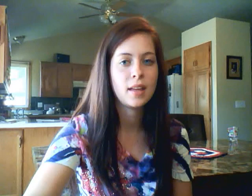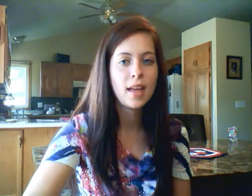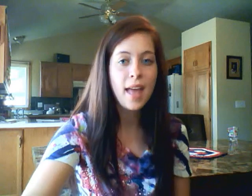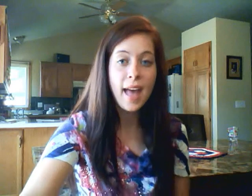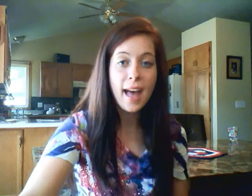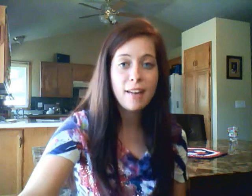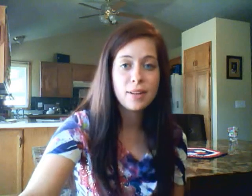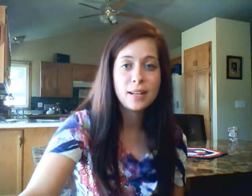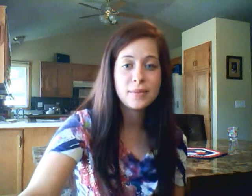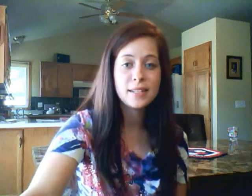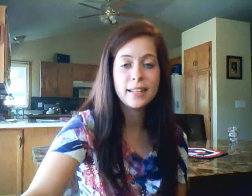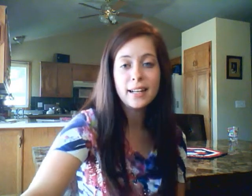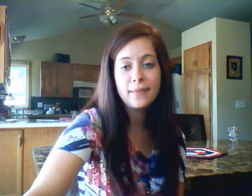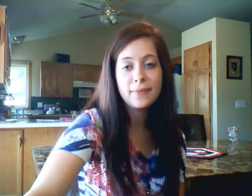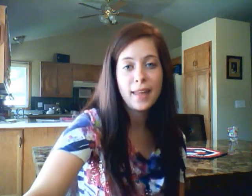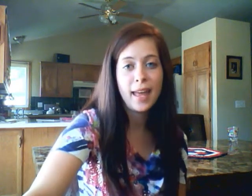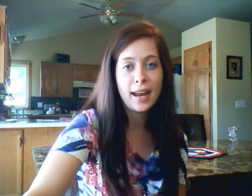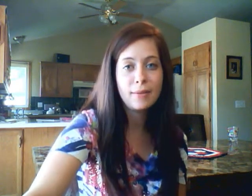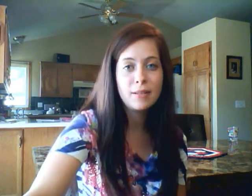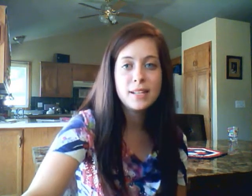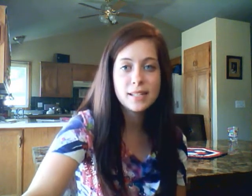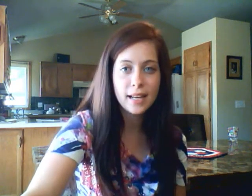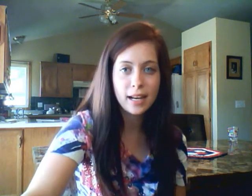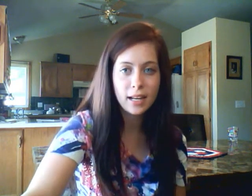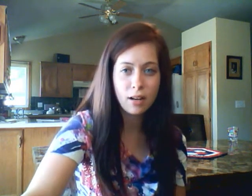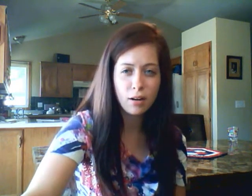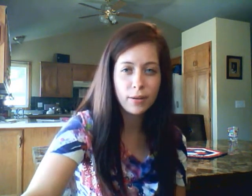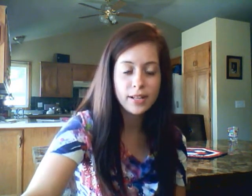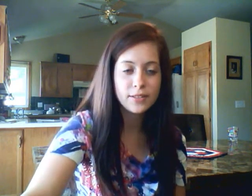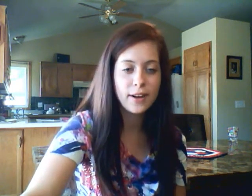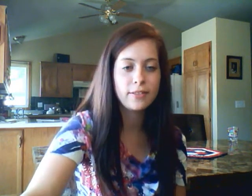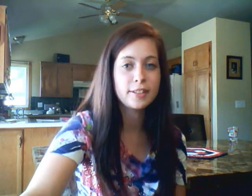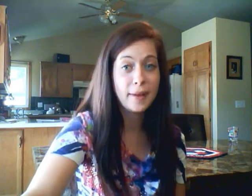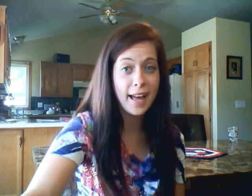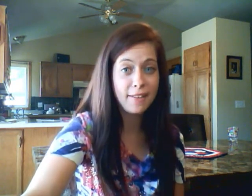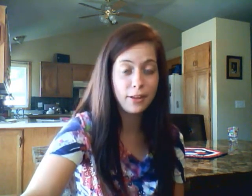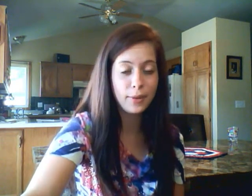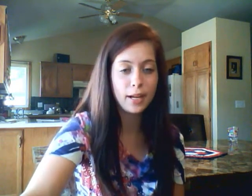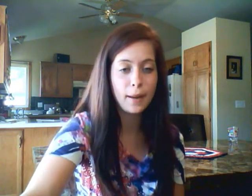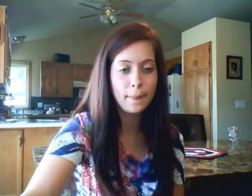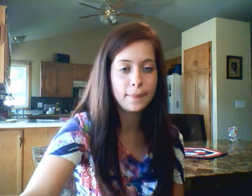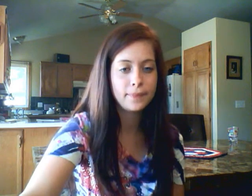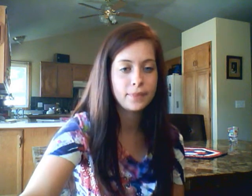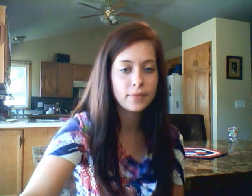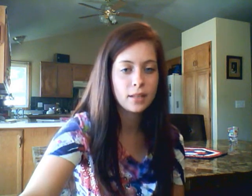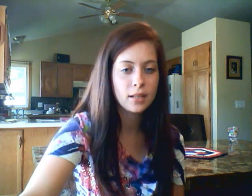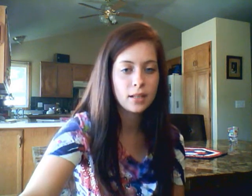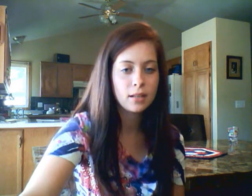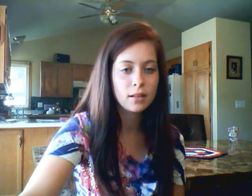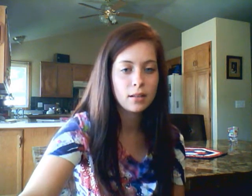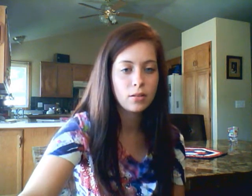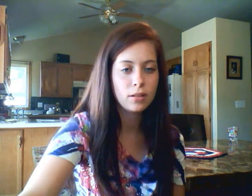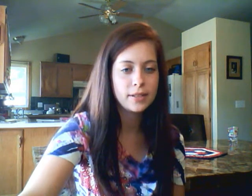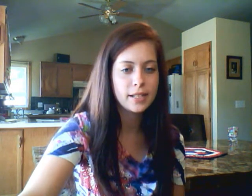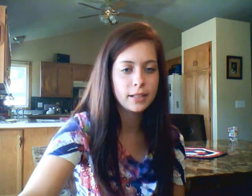Hi, my name is Delana, and I'm going to be signing Always Forever by Phil Lickham. Hold on one sec.